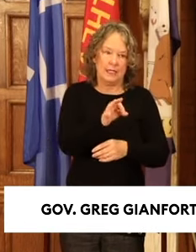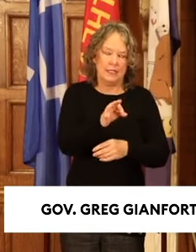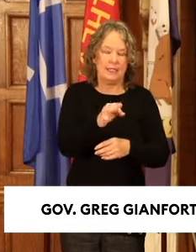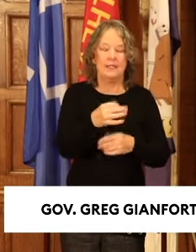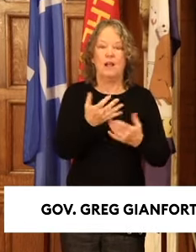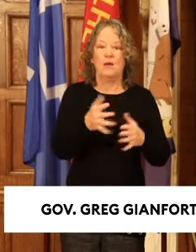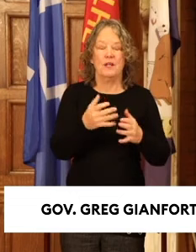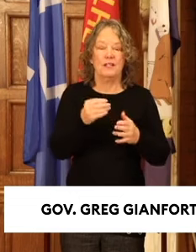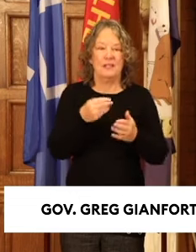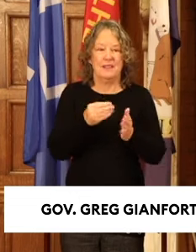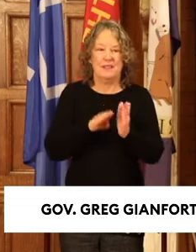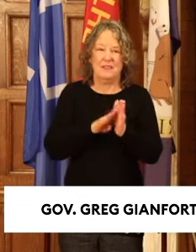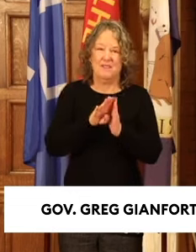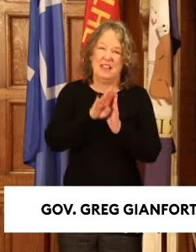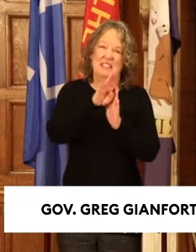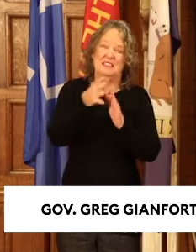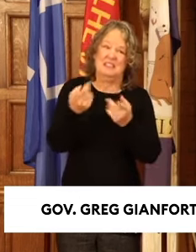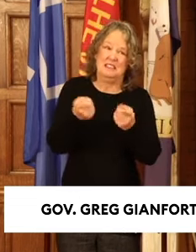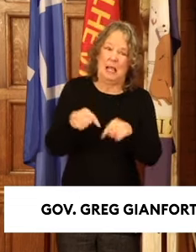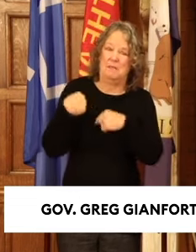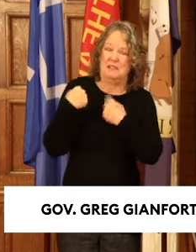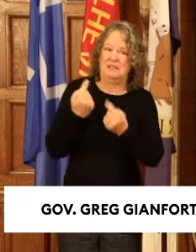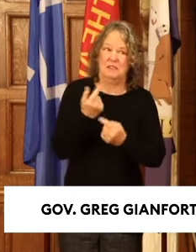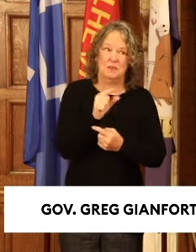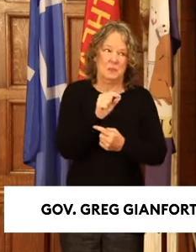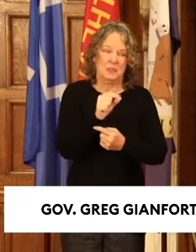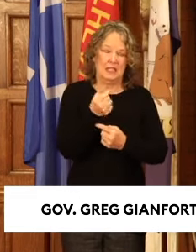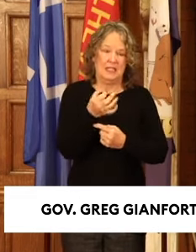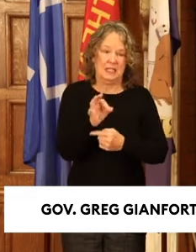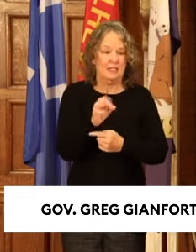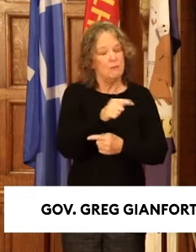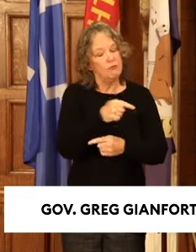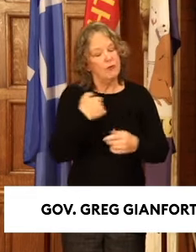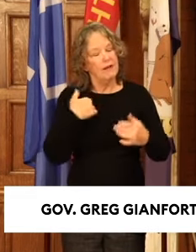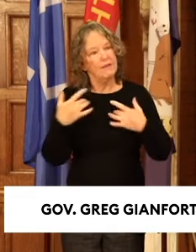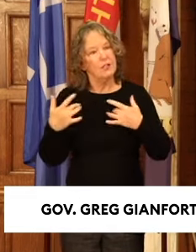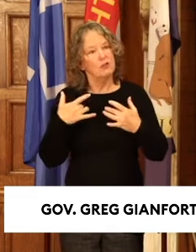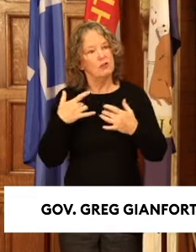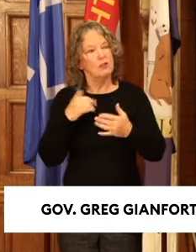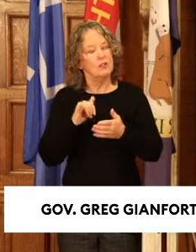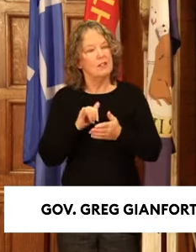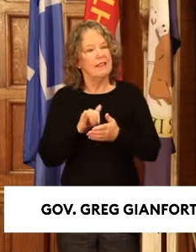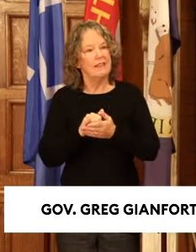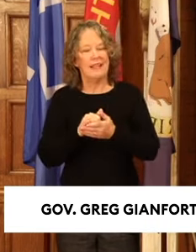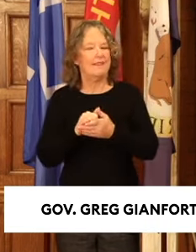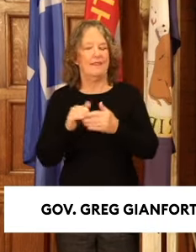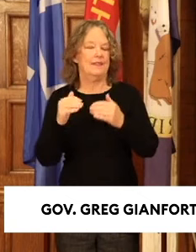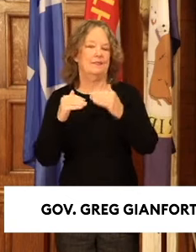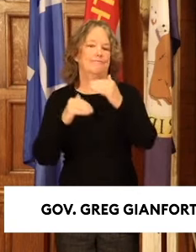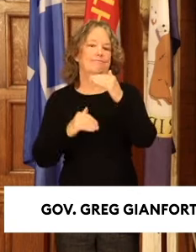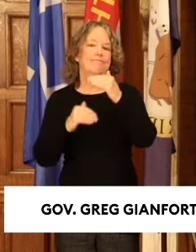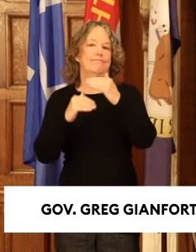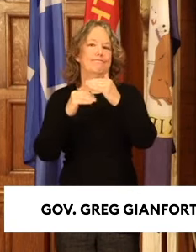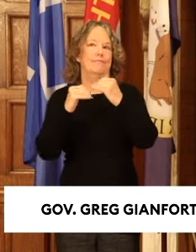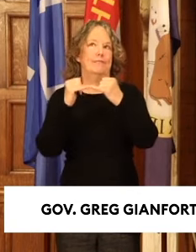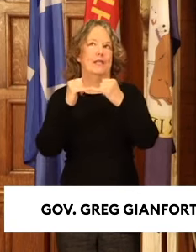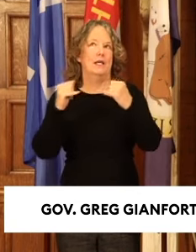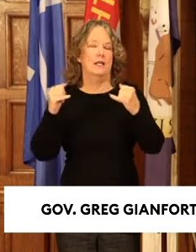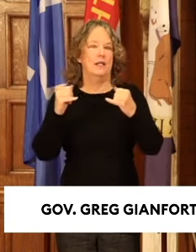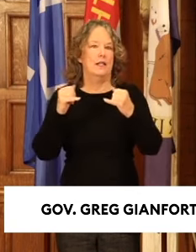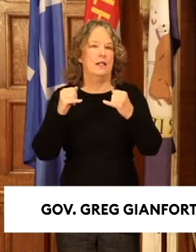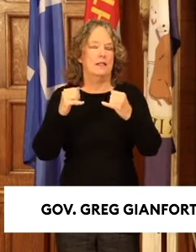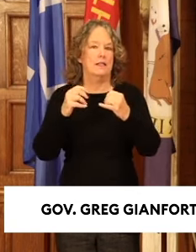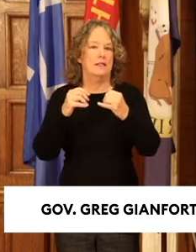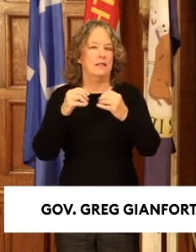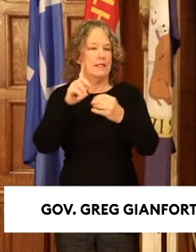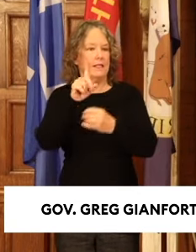2019. The costs are going up. Do you have any concern about the Guide House benchmarks where they're at right now and not getting old